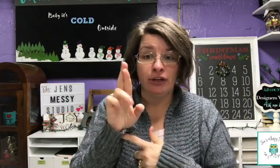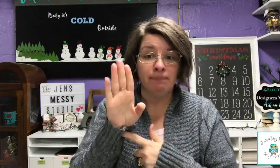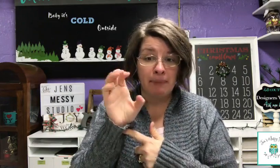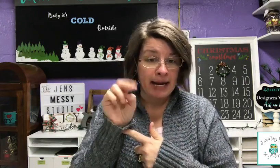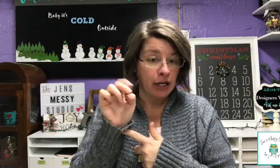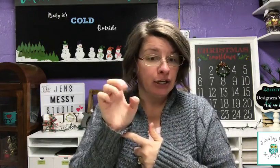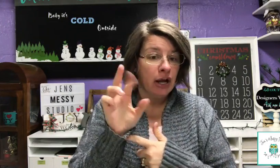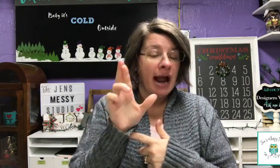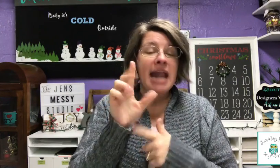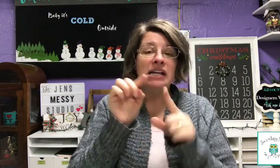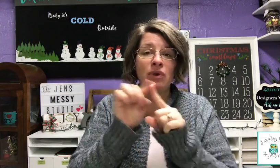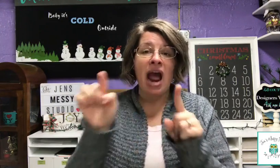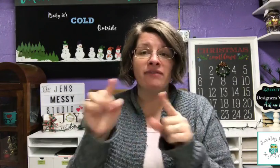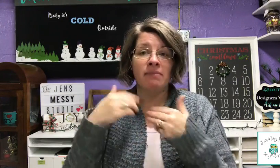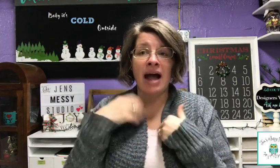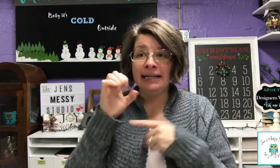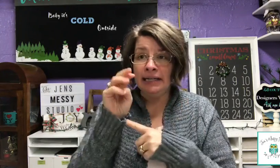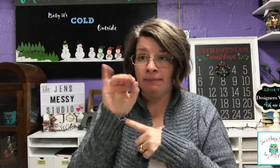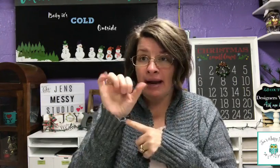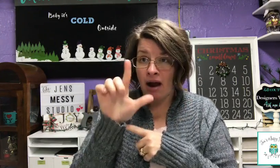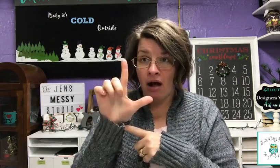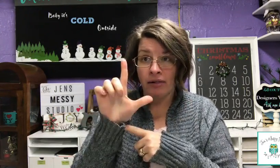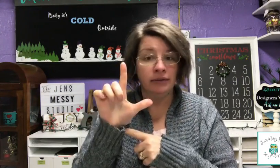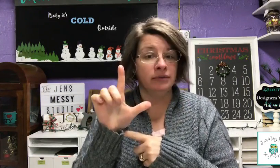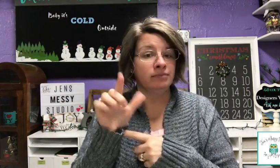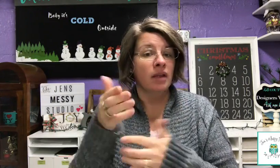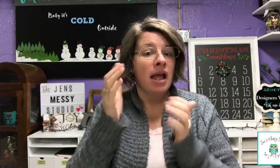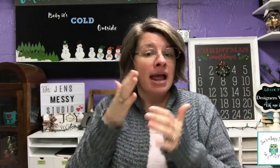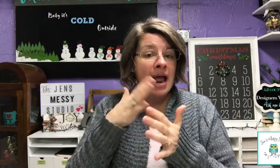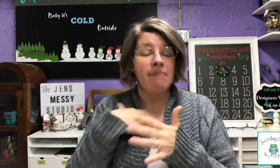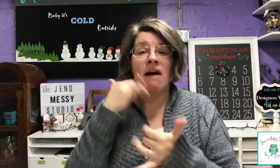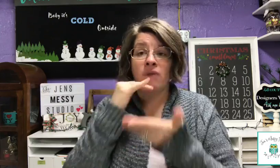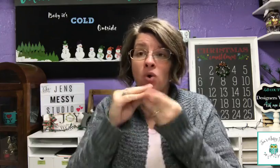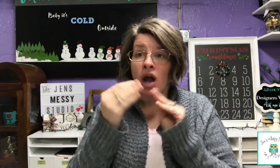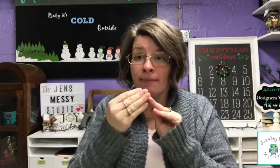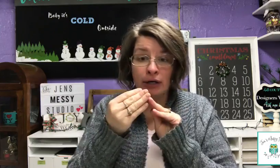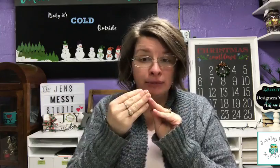Spinner, and you will have my email and my phone number.